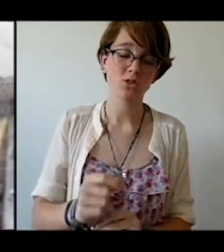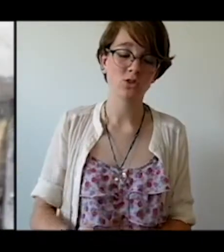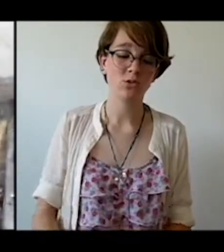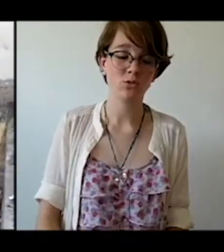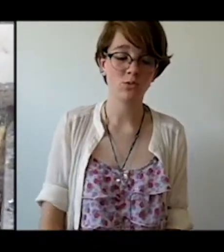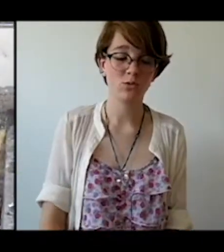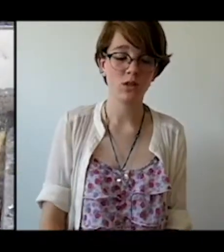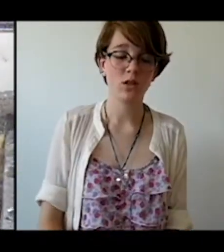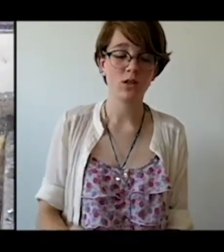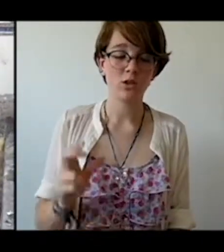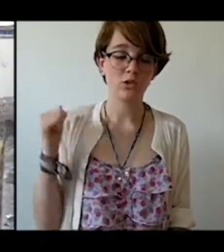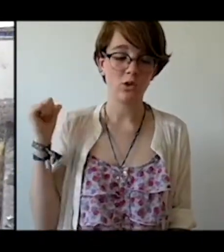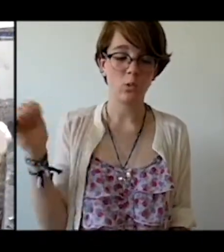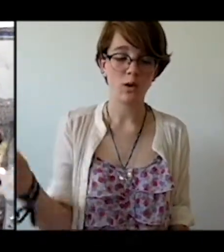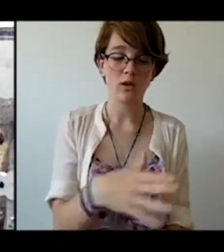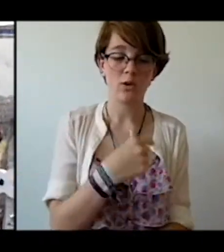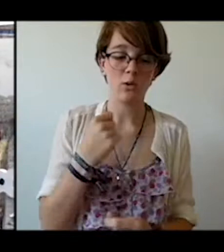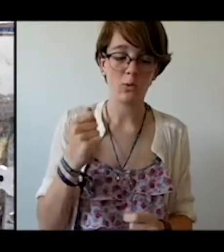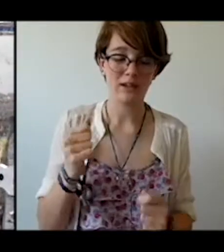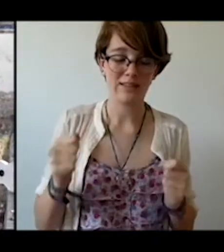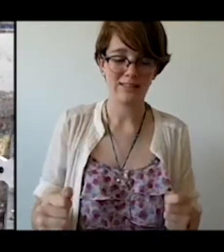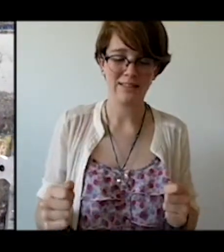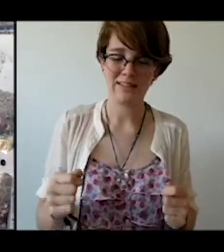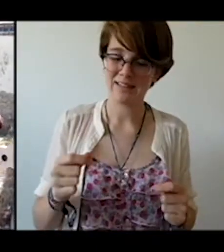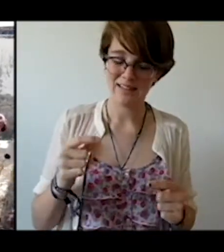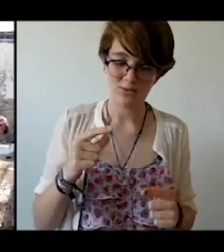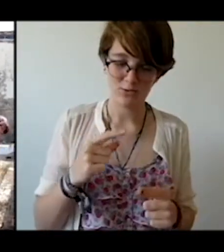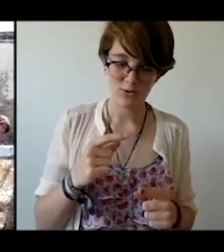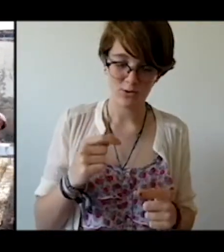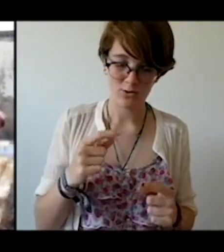you So we all waited in a room